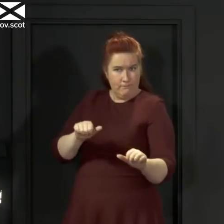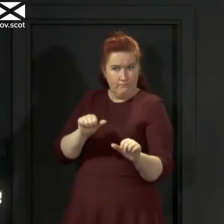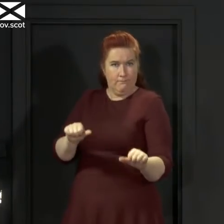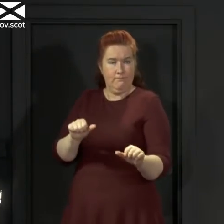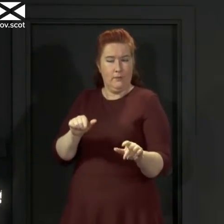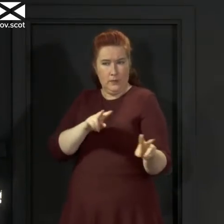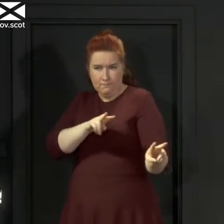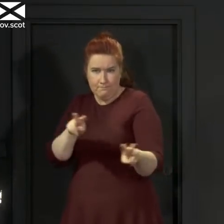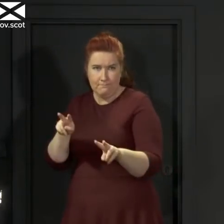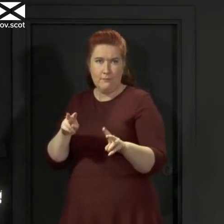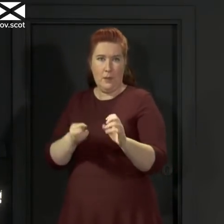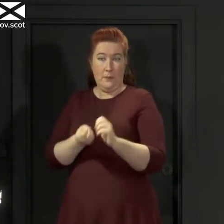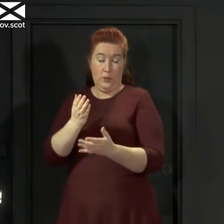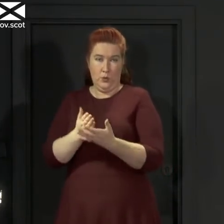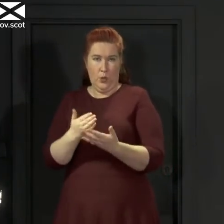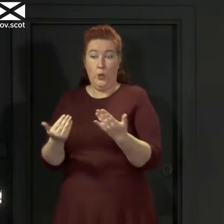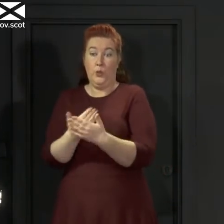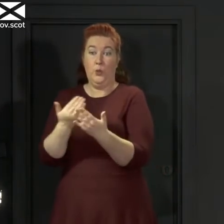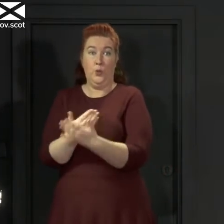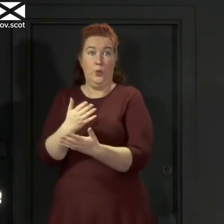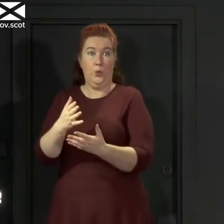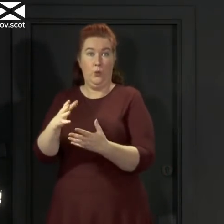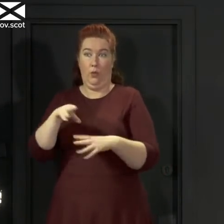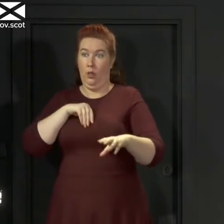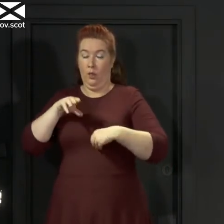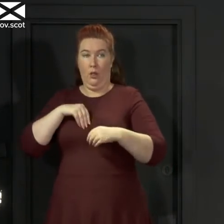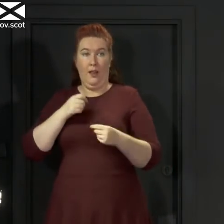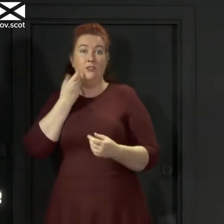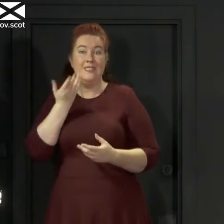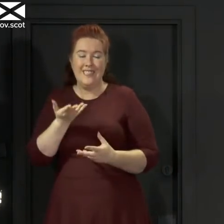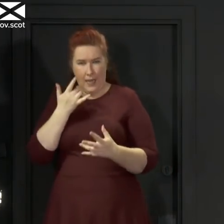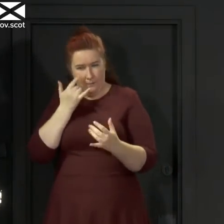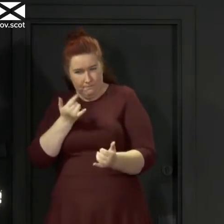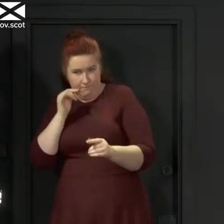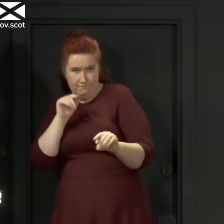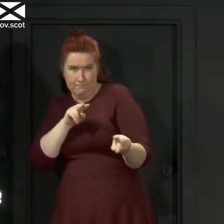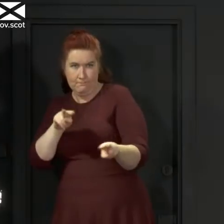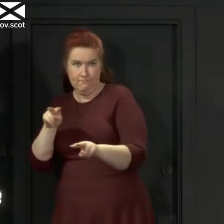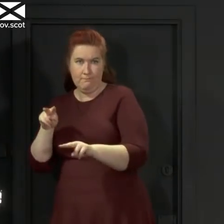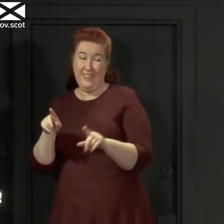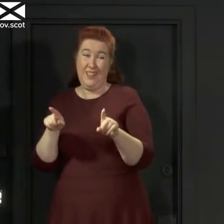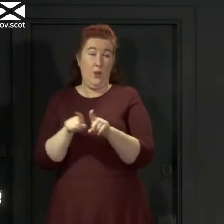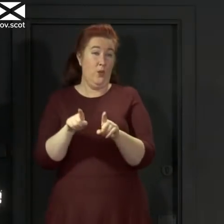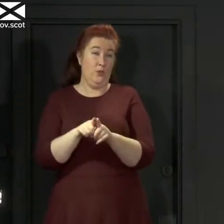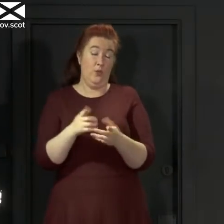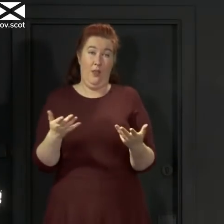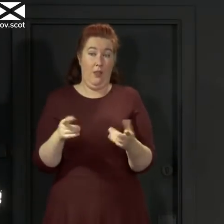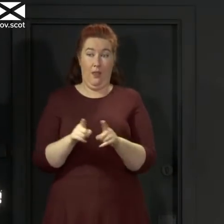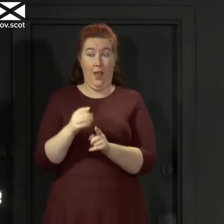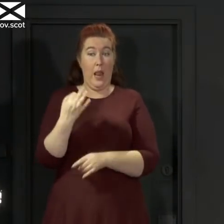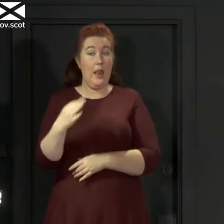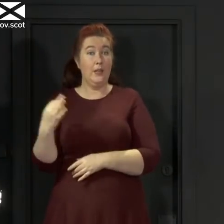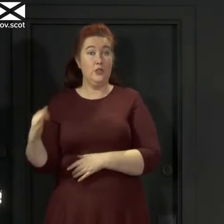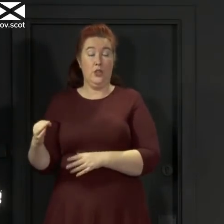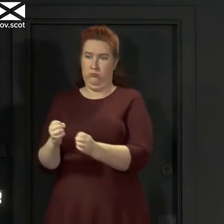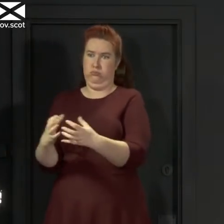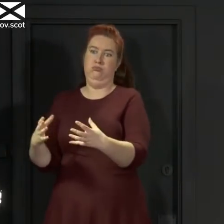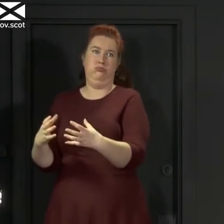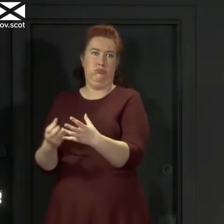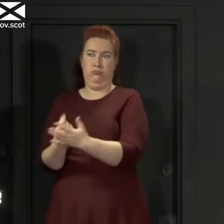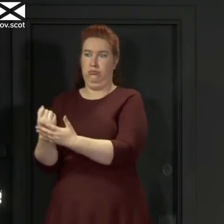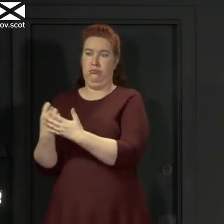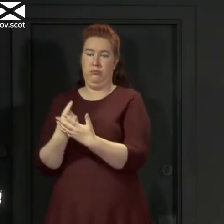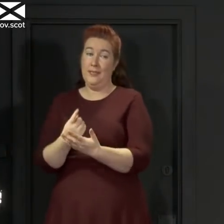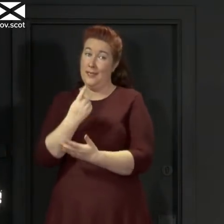cases that we're seeing each day. And as I've already said, examples like the outbreak in North Lanarkshire show what can happen